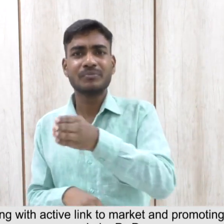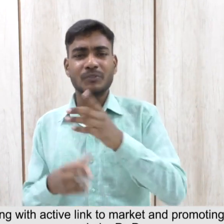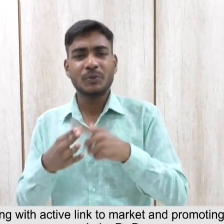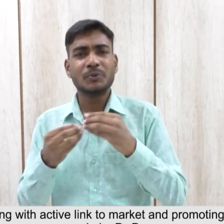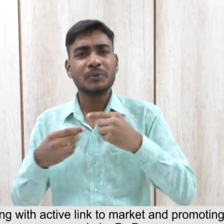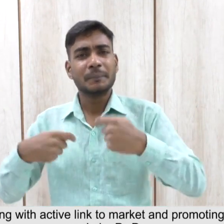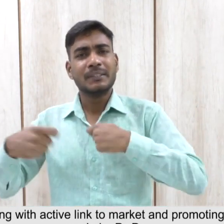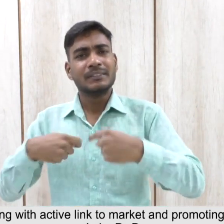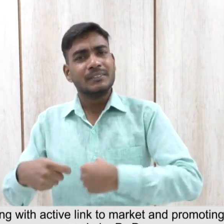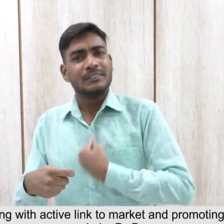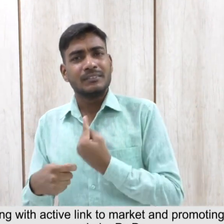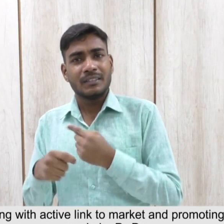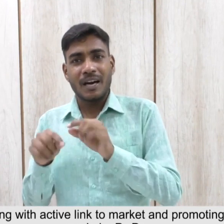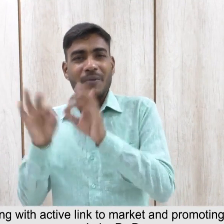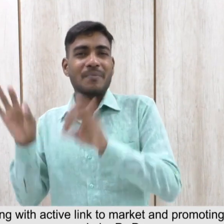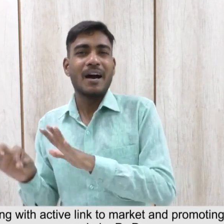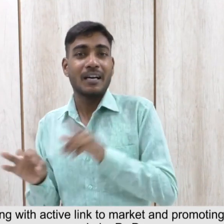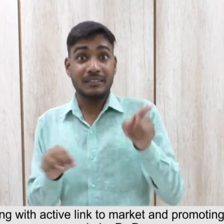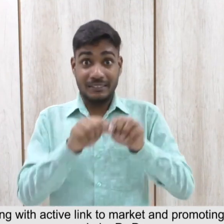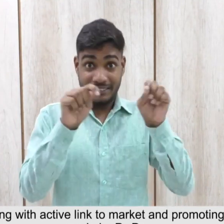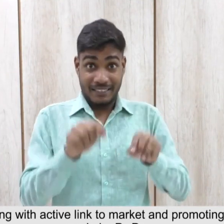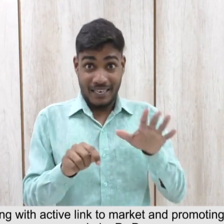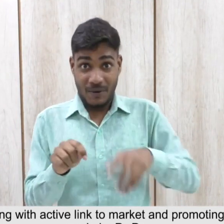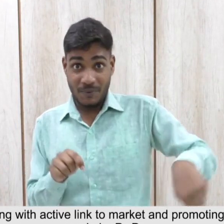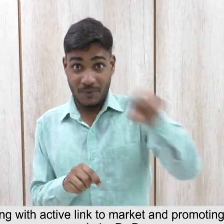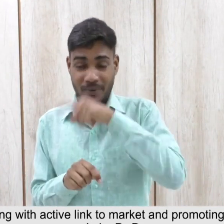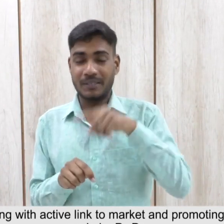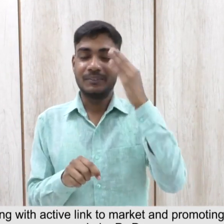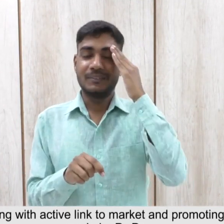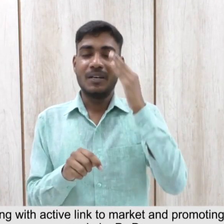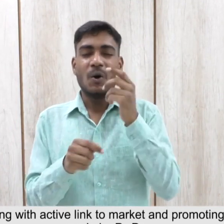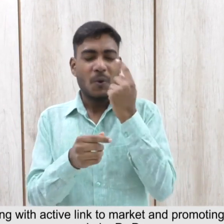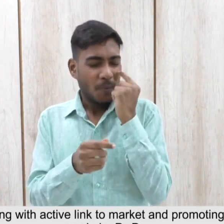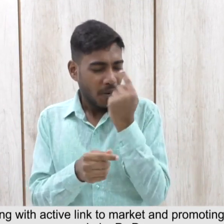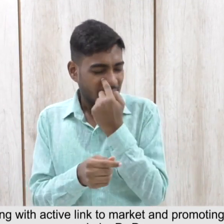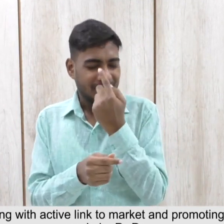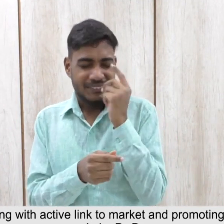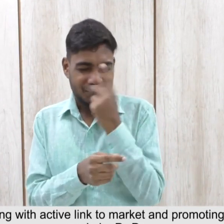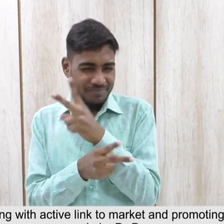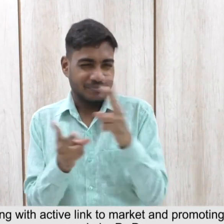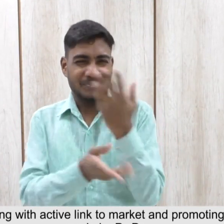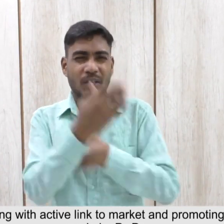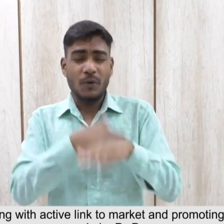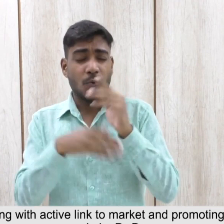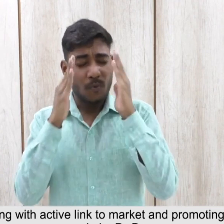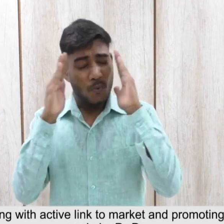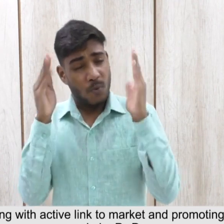to market and promoting marketing of products made by PWDs